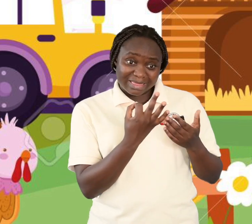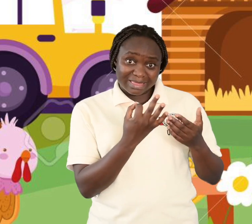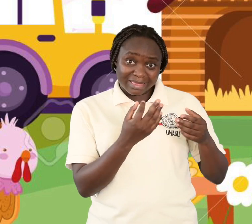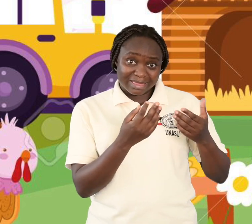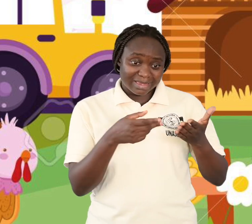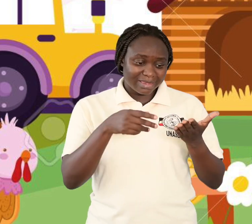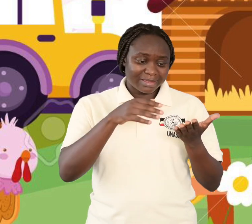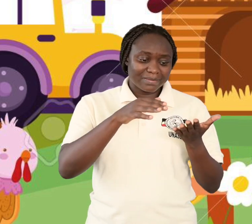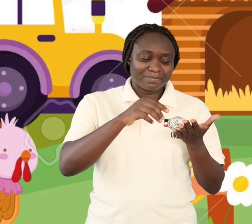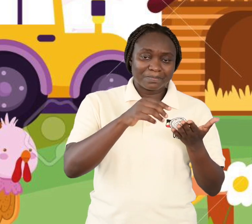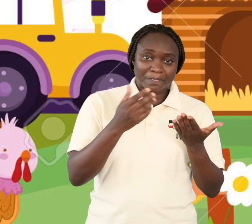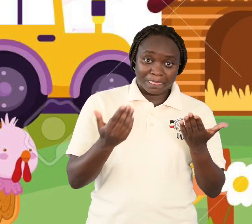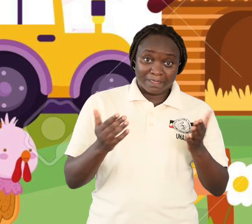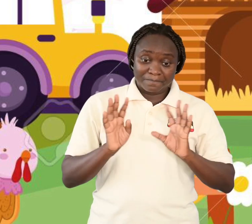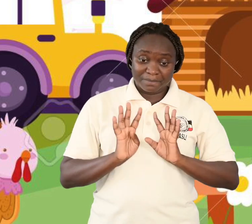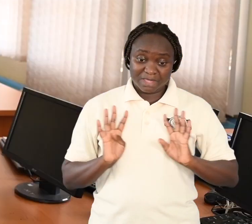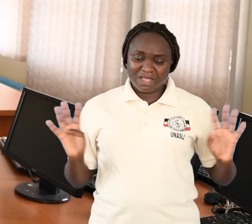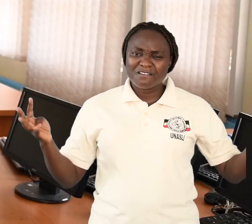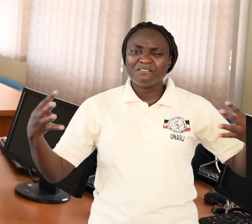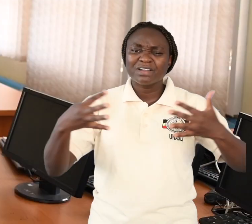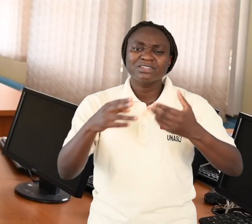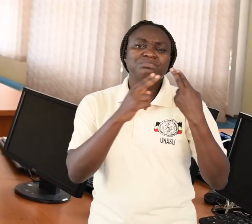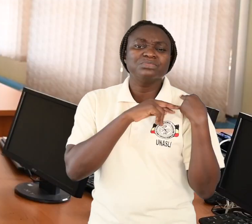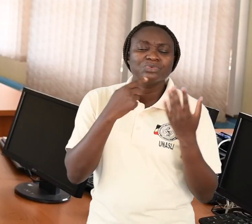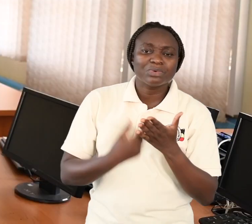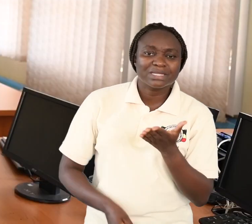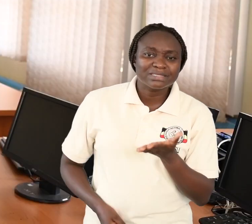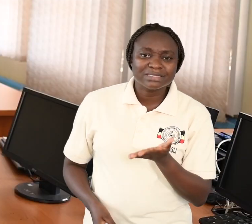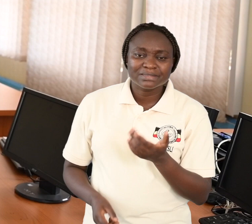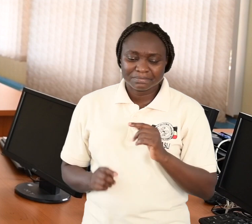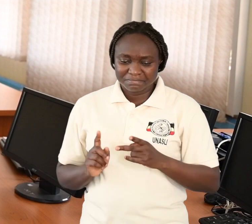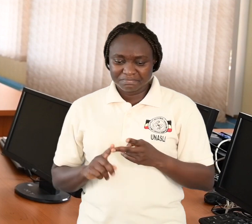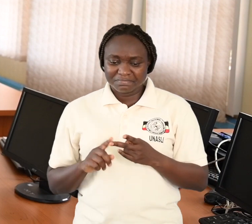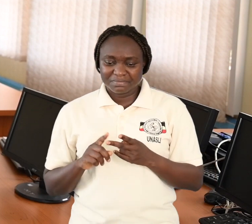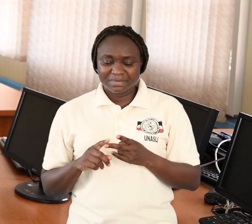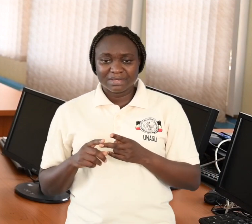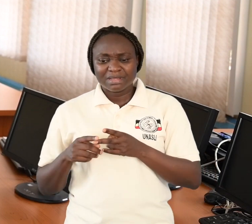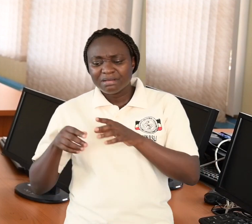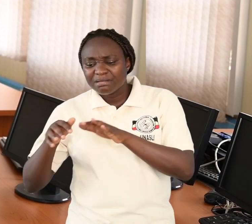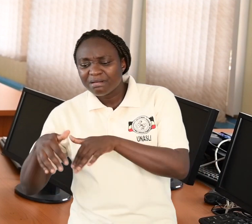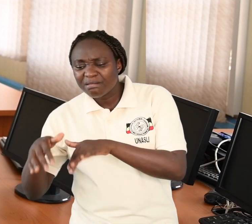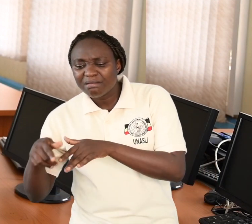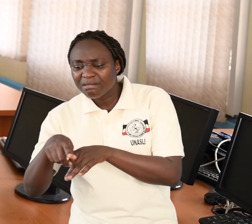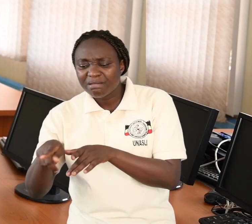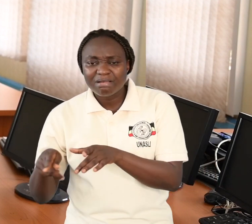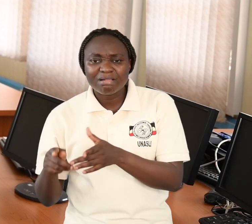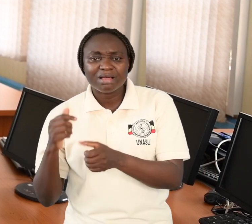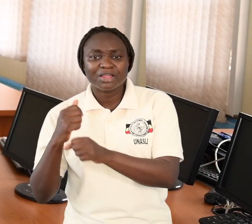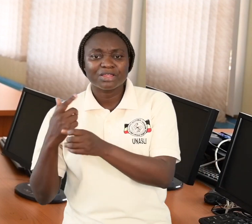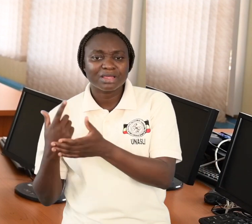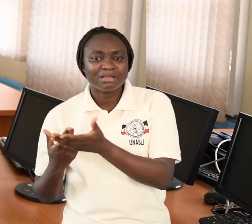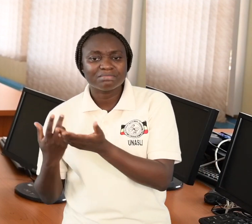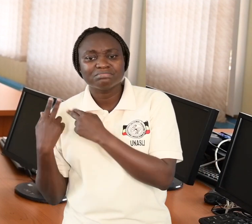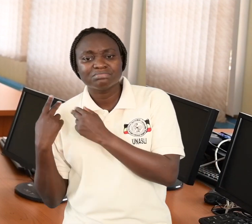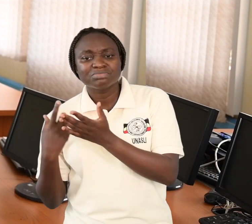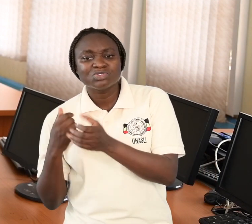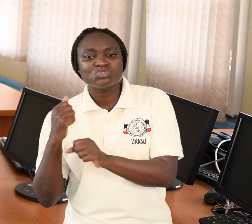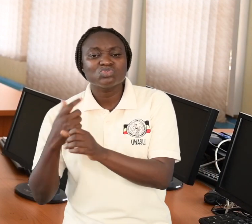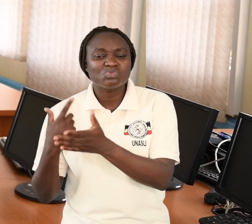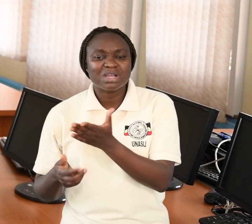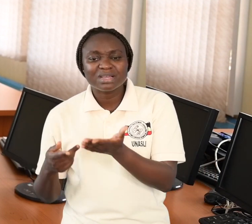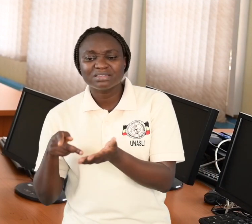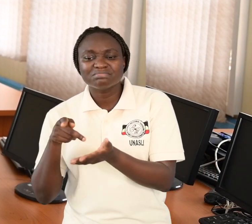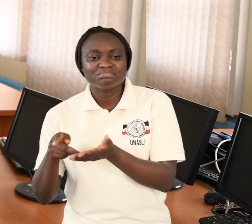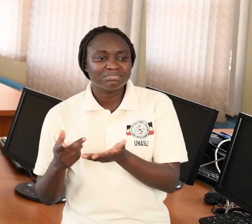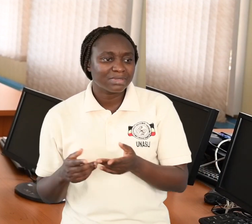functions of the fence. Think about the functions of the gardens. And think about the